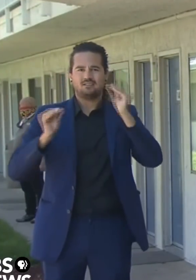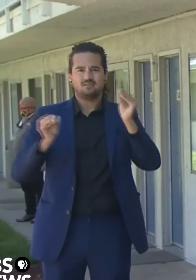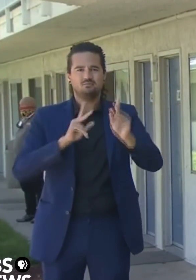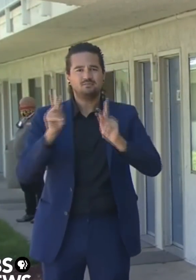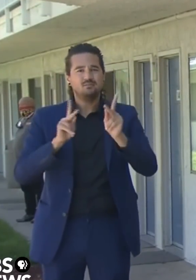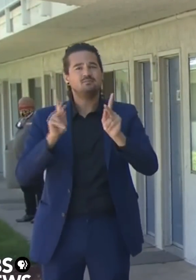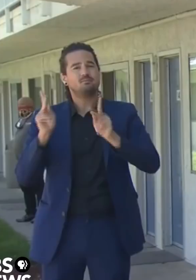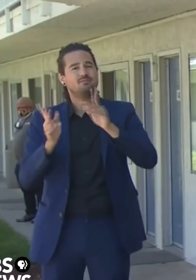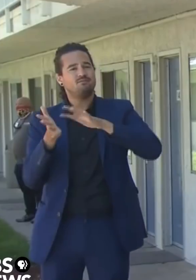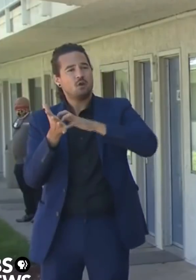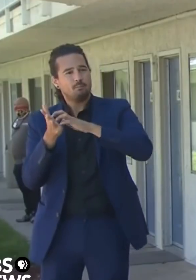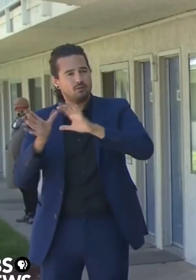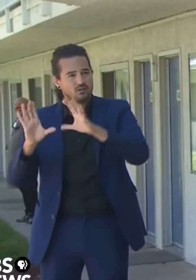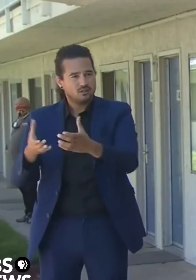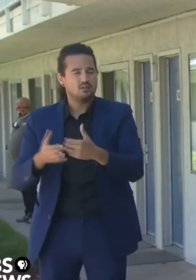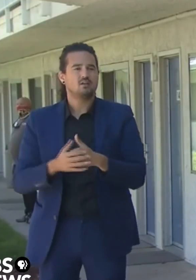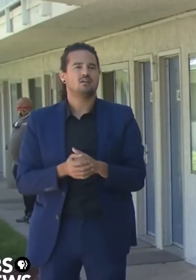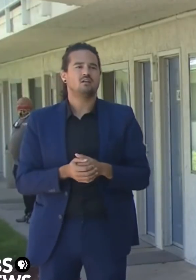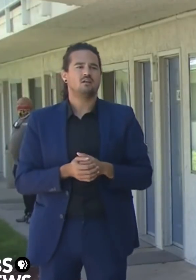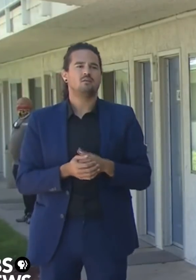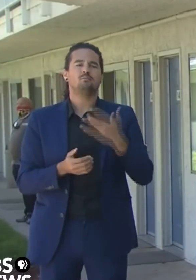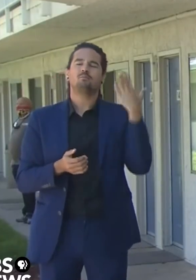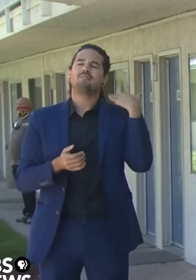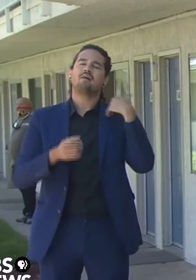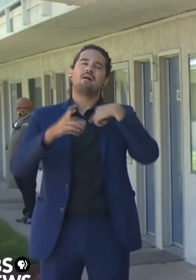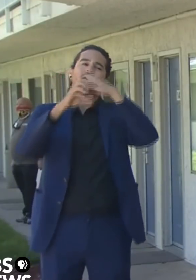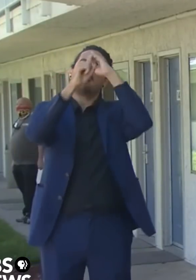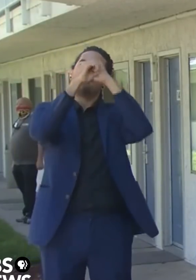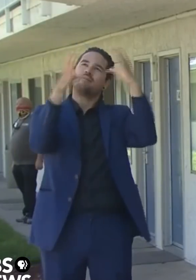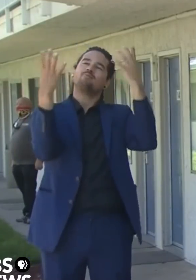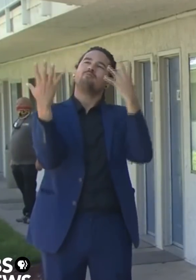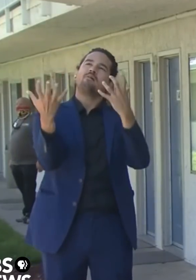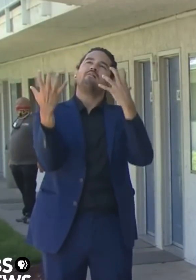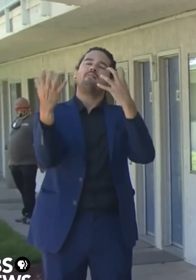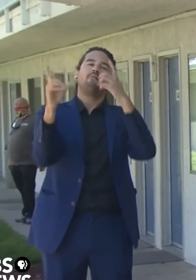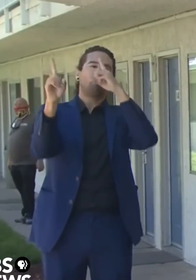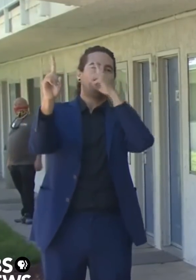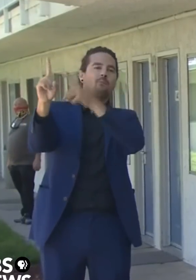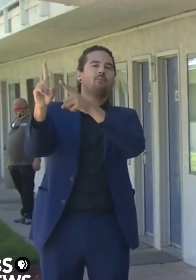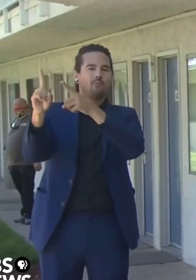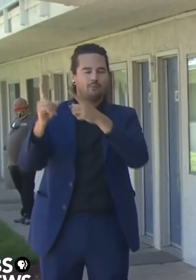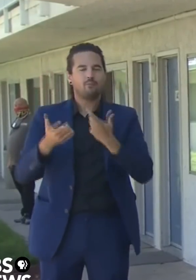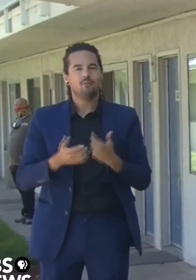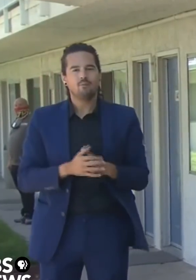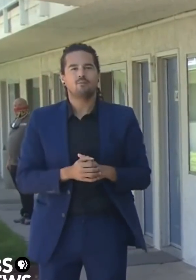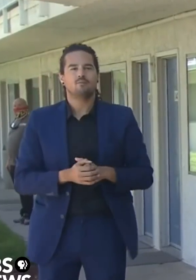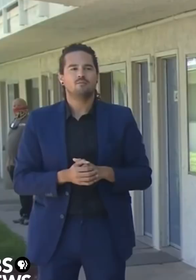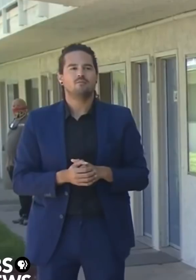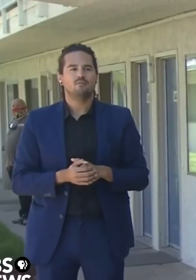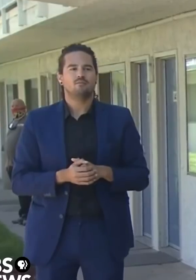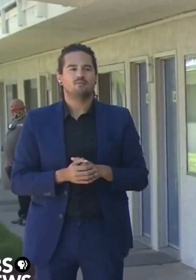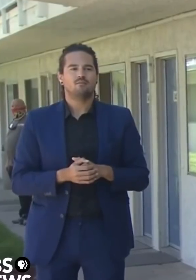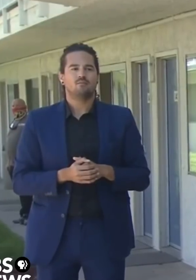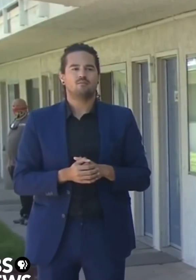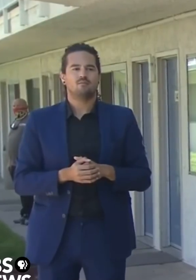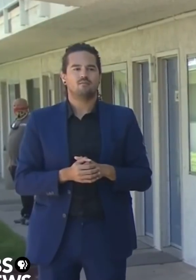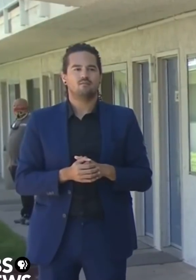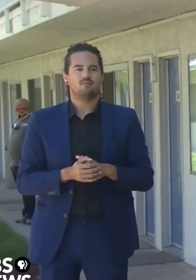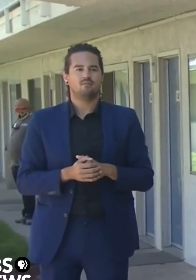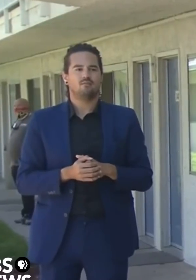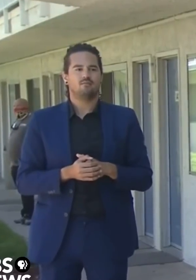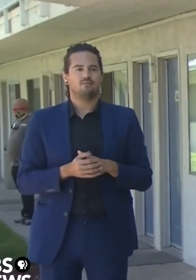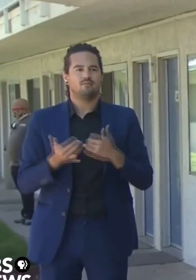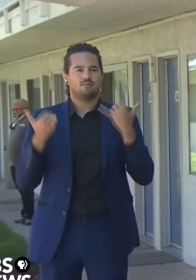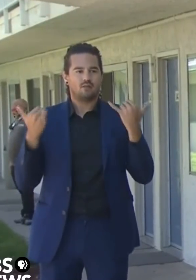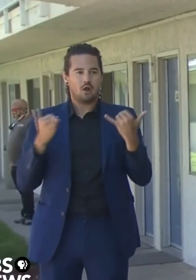all recognize in the state of California, those of us in the county level and the city level, the cost and the time value of